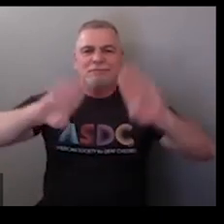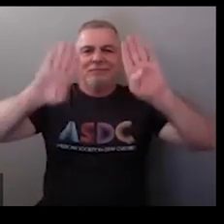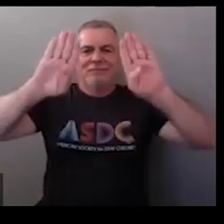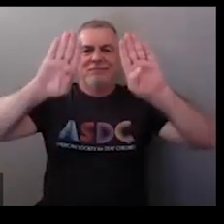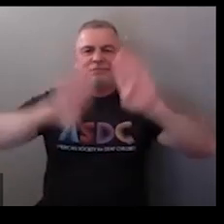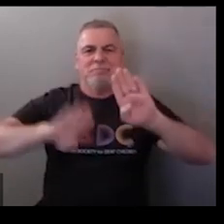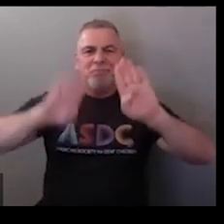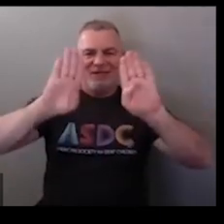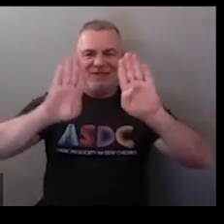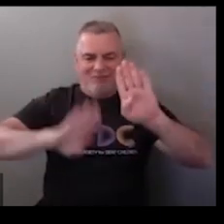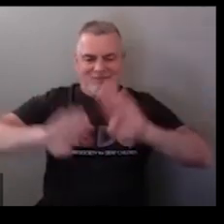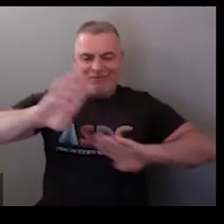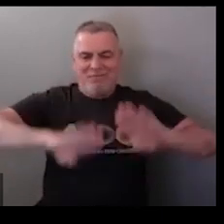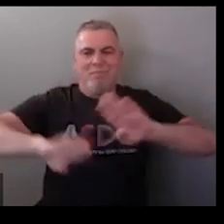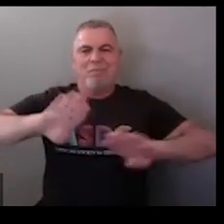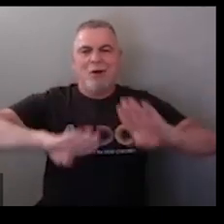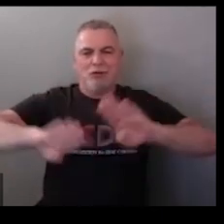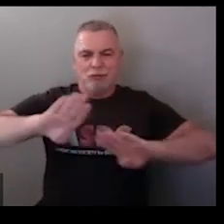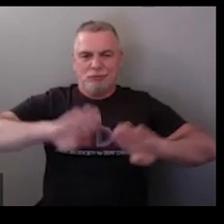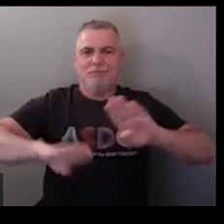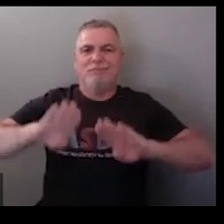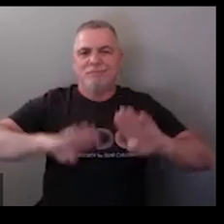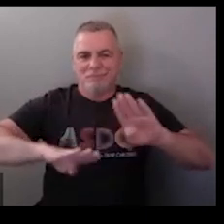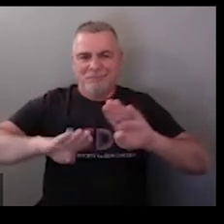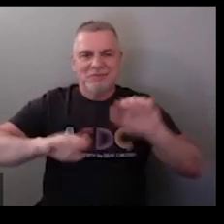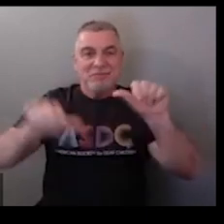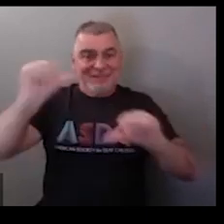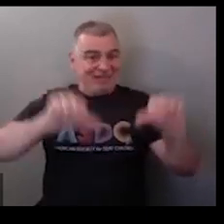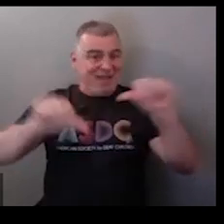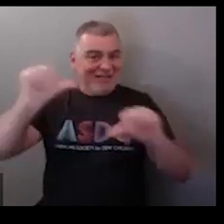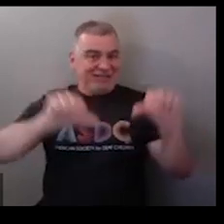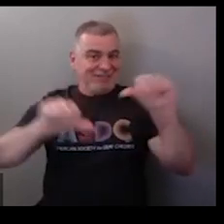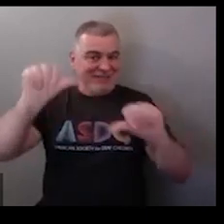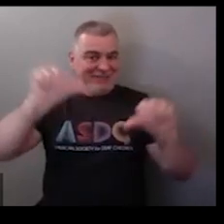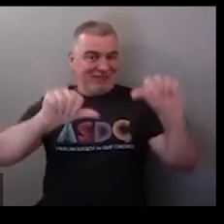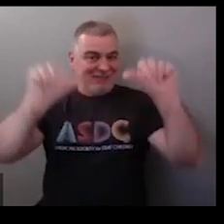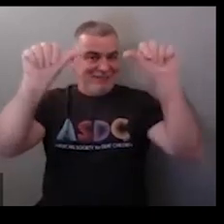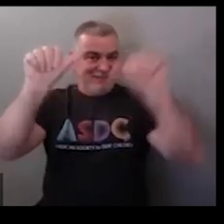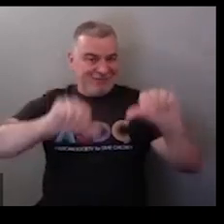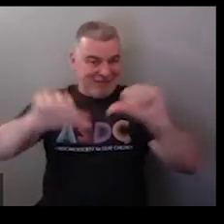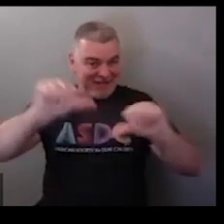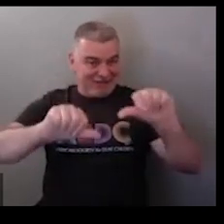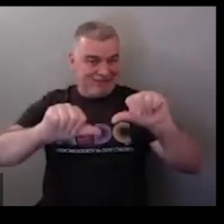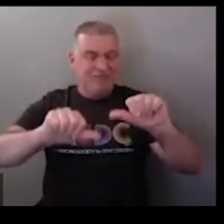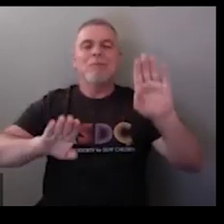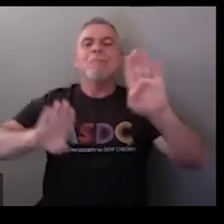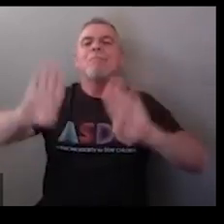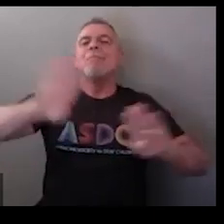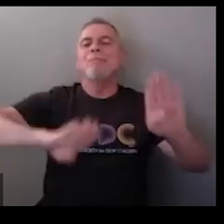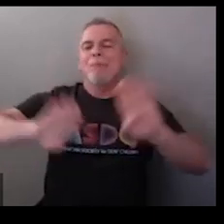biology again save movement is science but with a B hand shape so here's a sign for science again